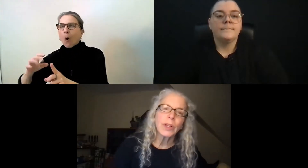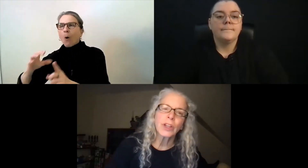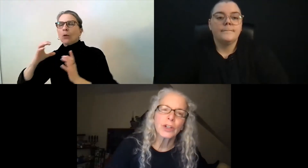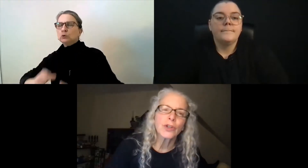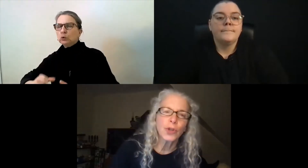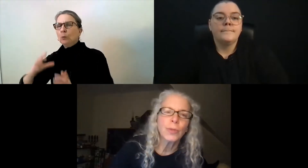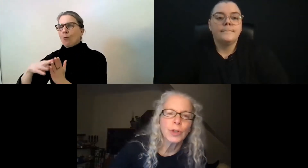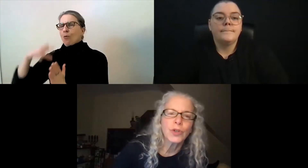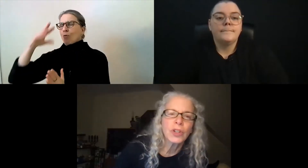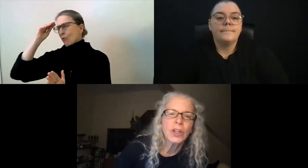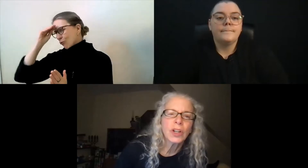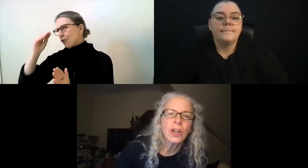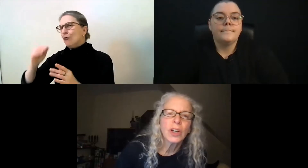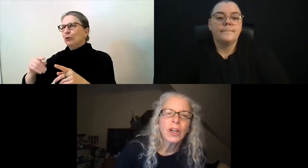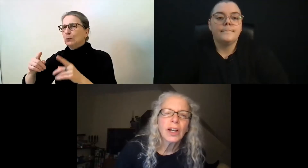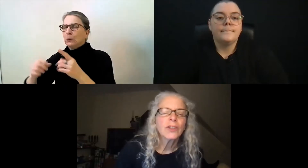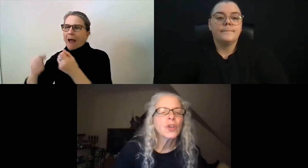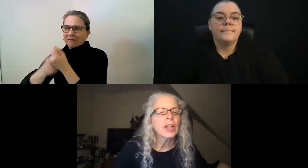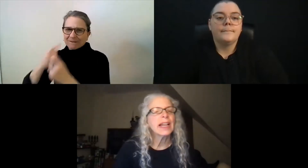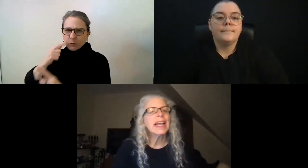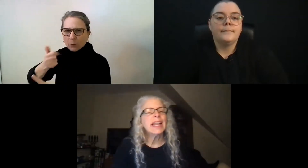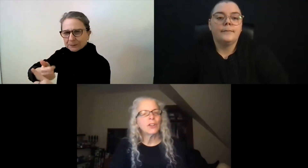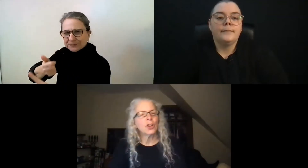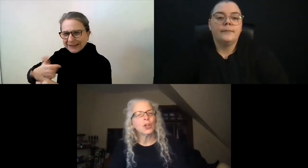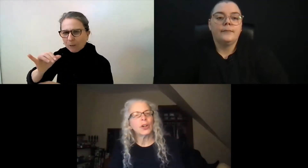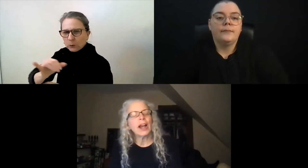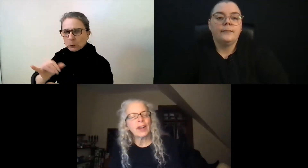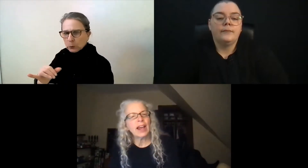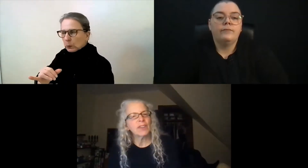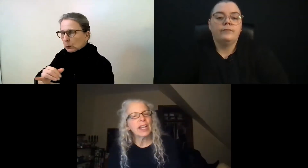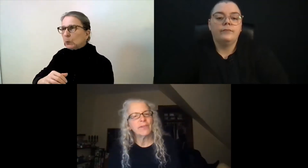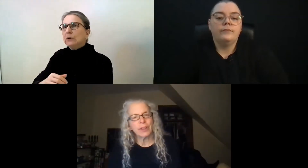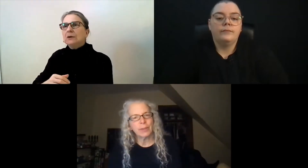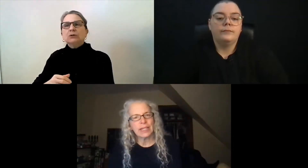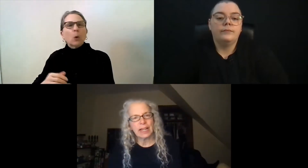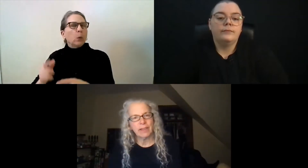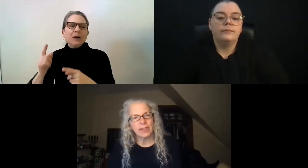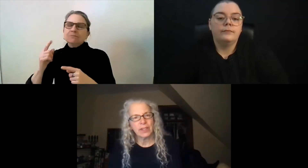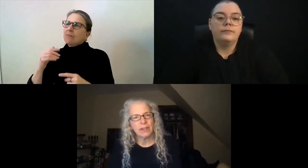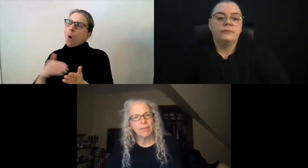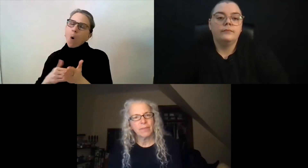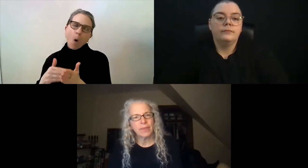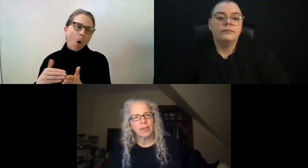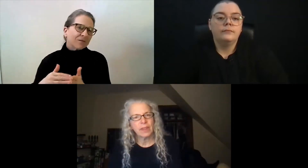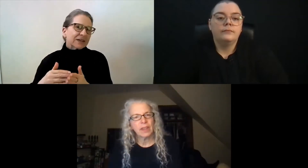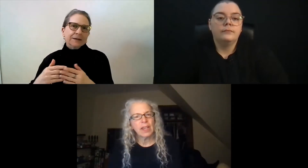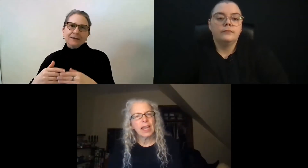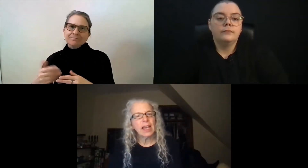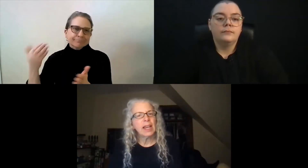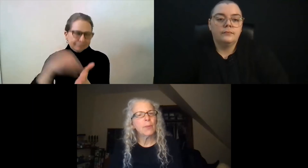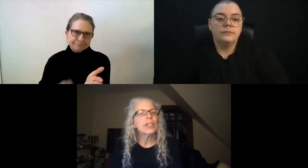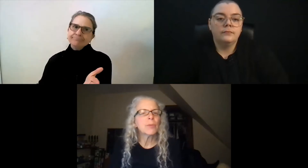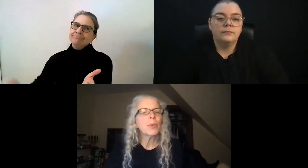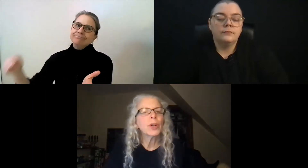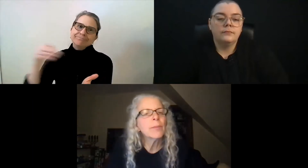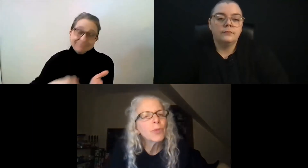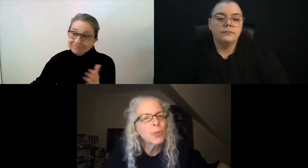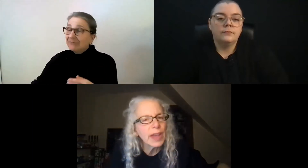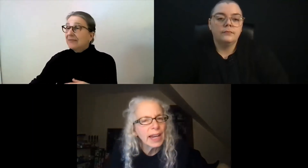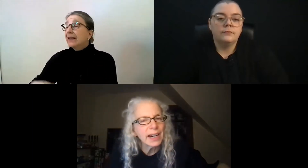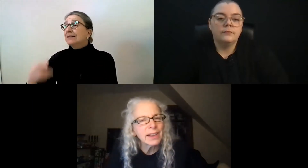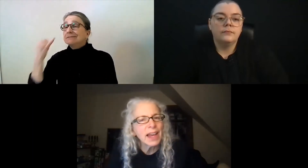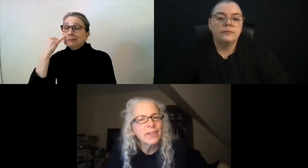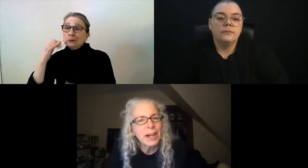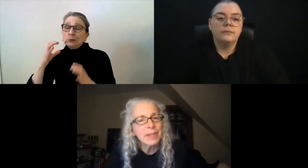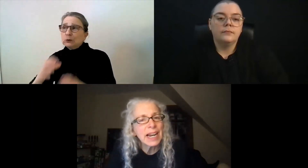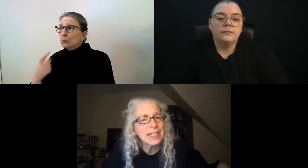We work with the consumers so that they learn how to advocate for themselves. And we support them through